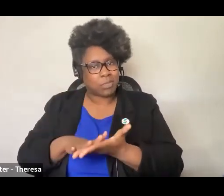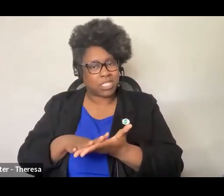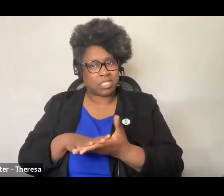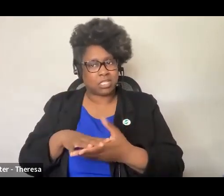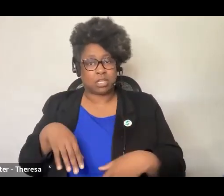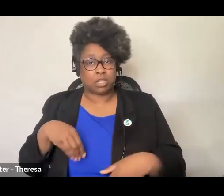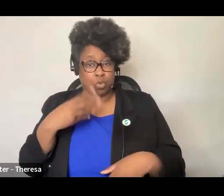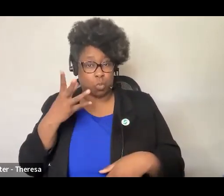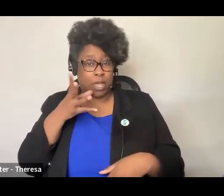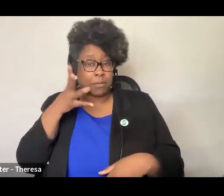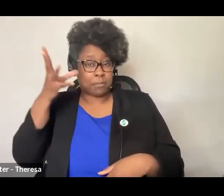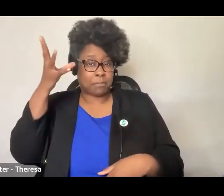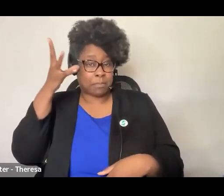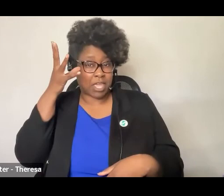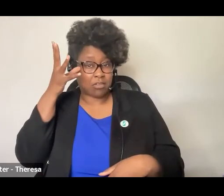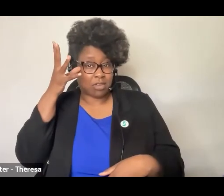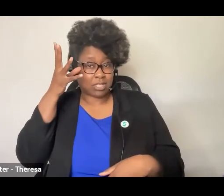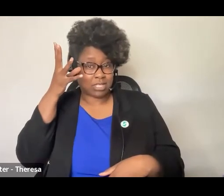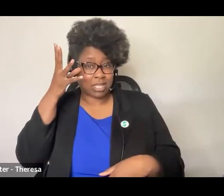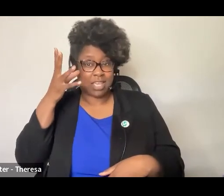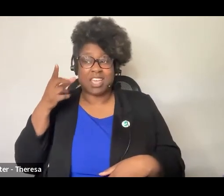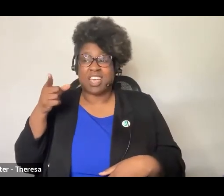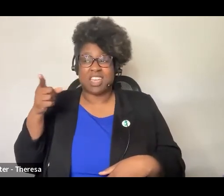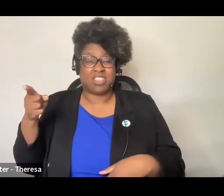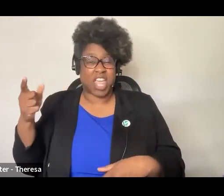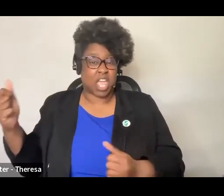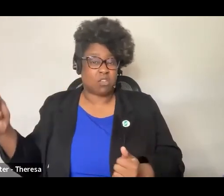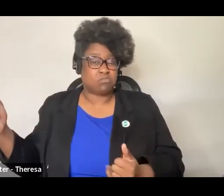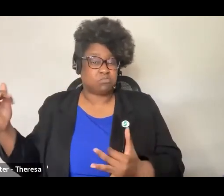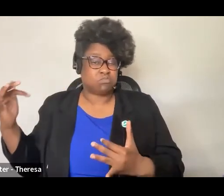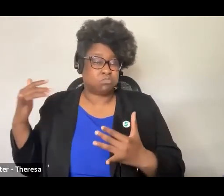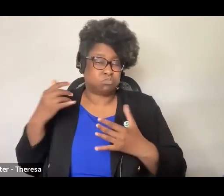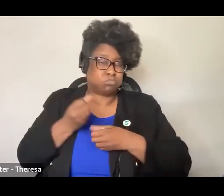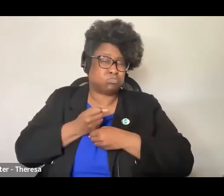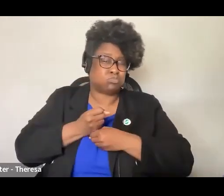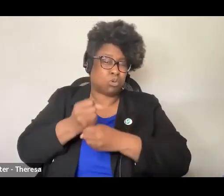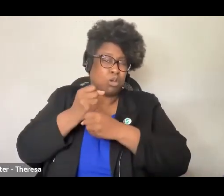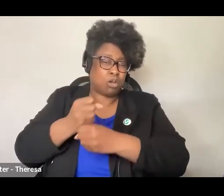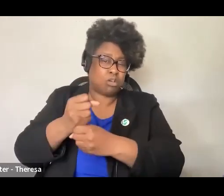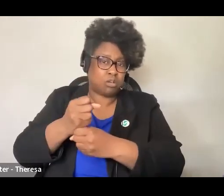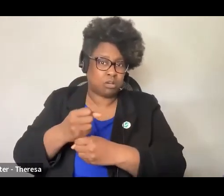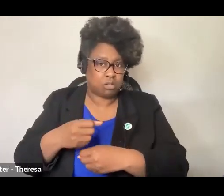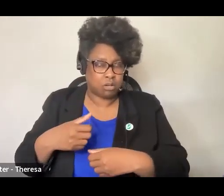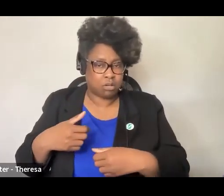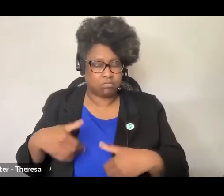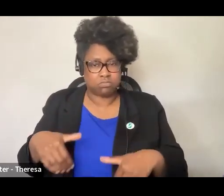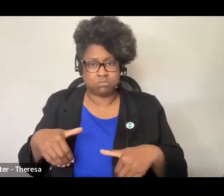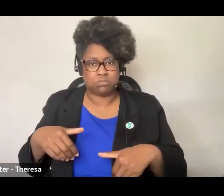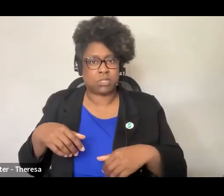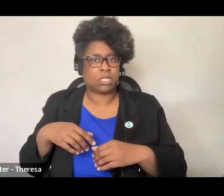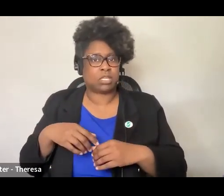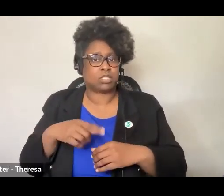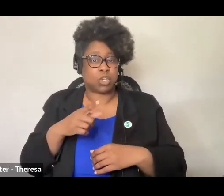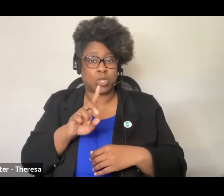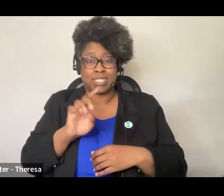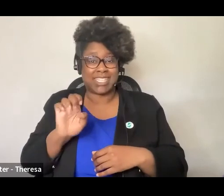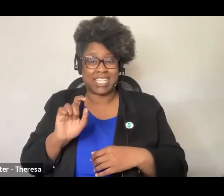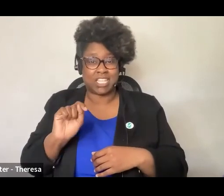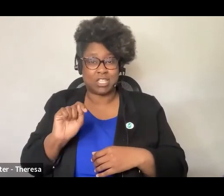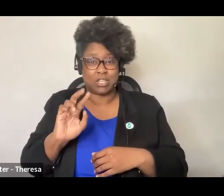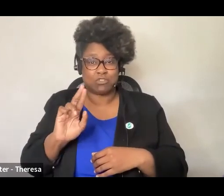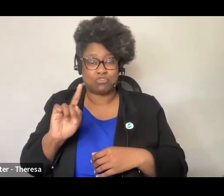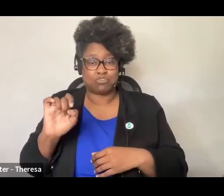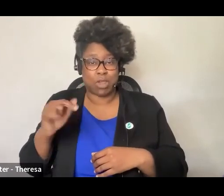the white parents come out en masse to protest this so I feel like the detracking literature is in some ways this